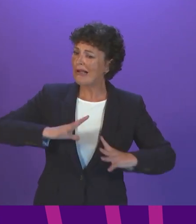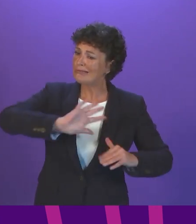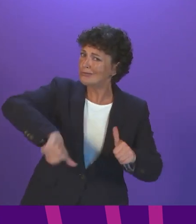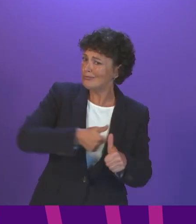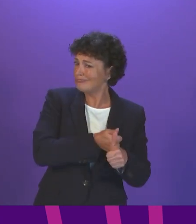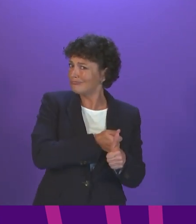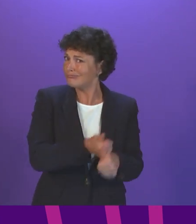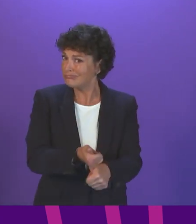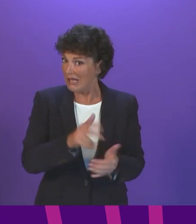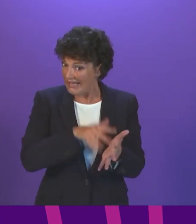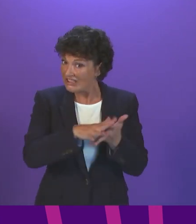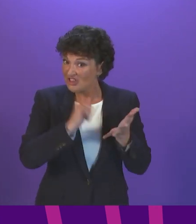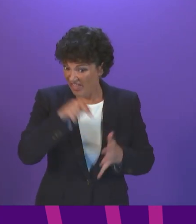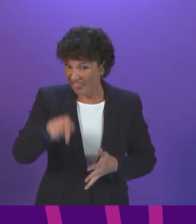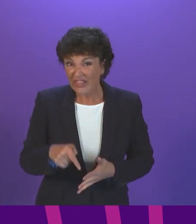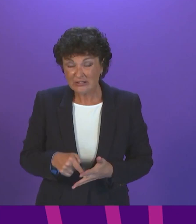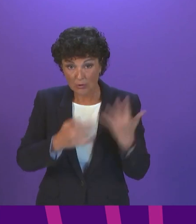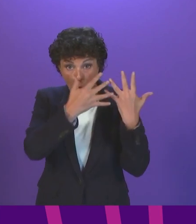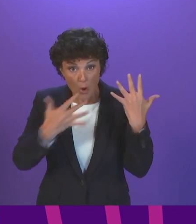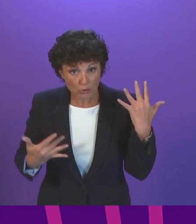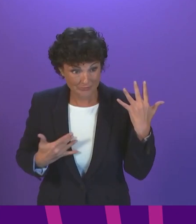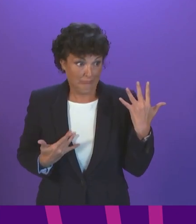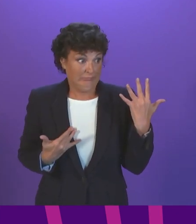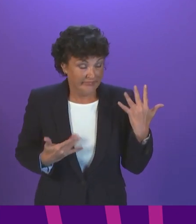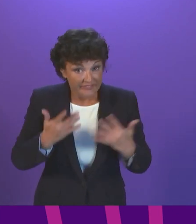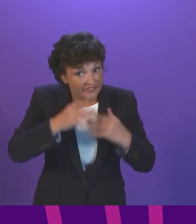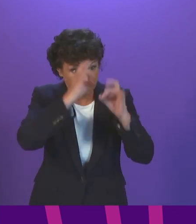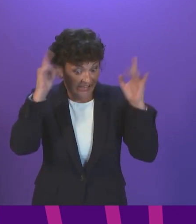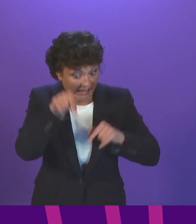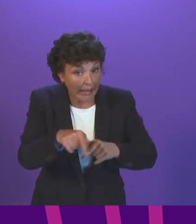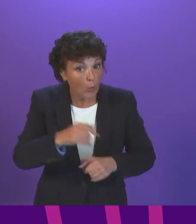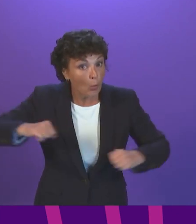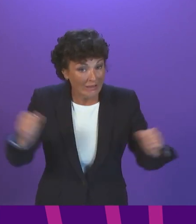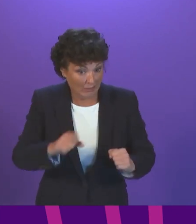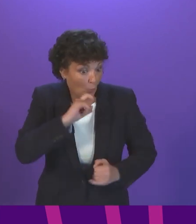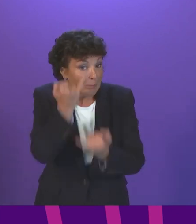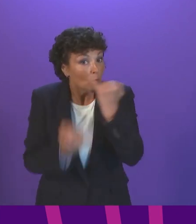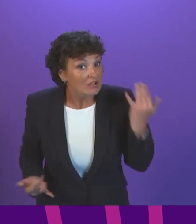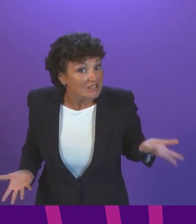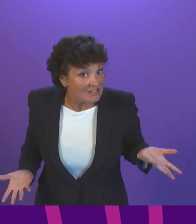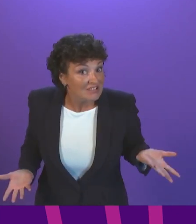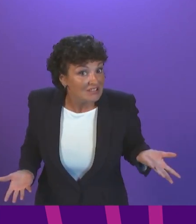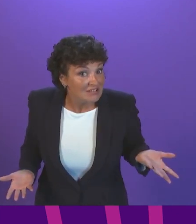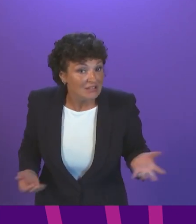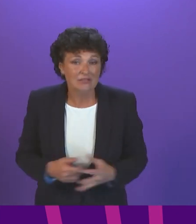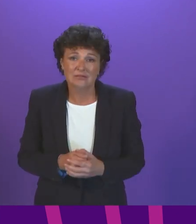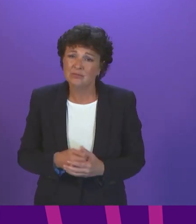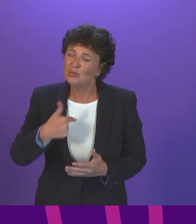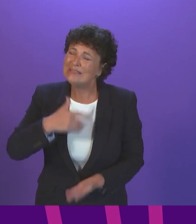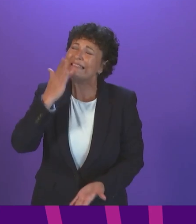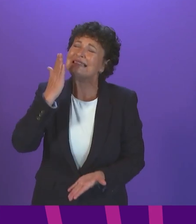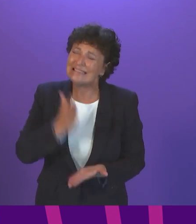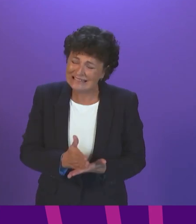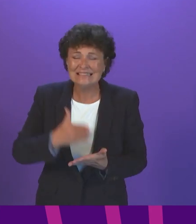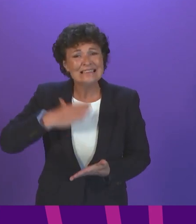this autumn, let alone into the winter, when we know the problems will get even more acute. We'd really need to